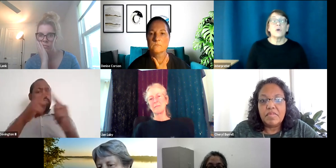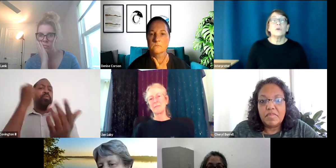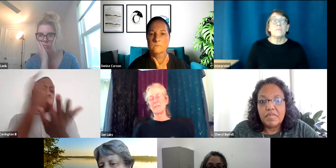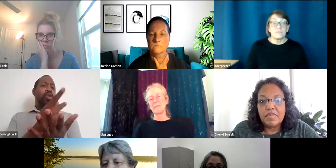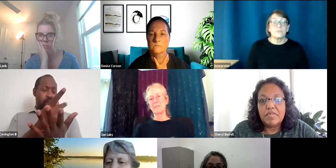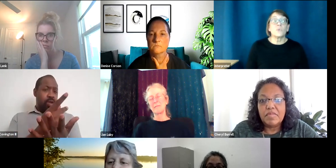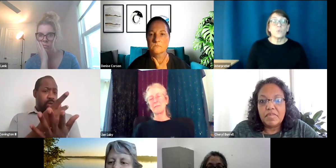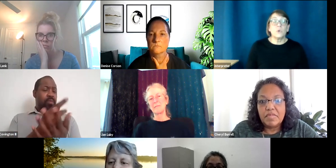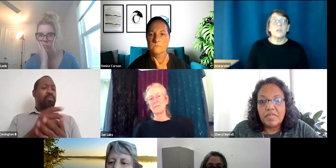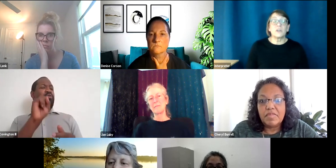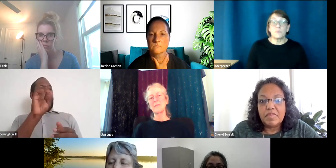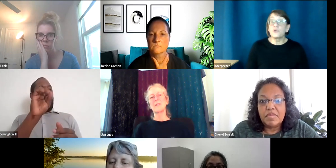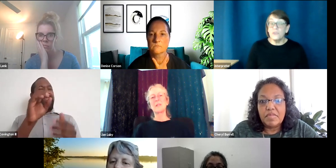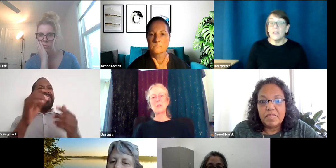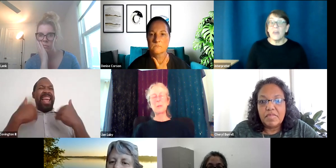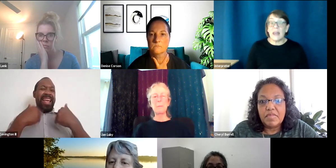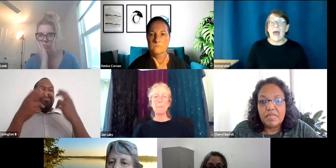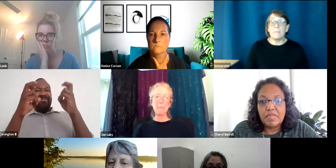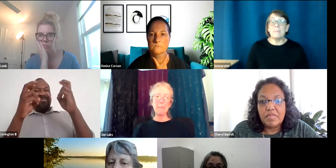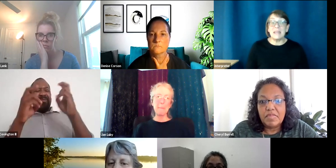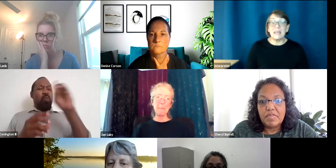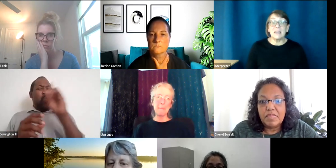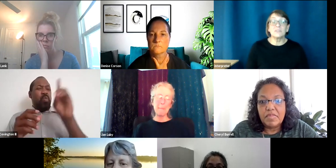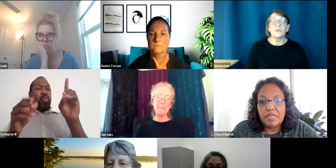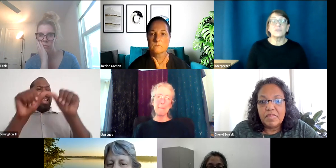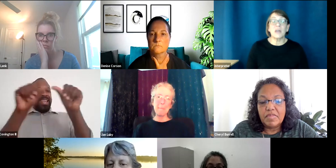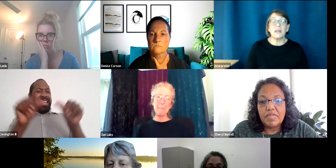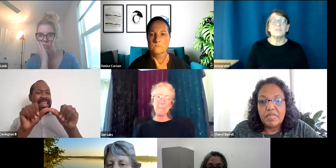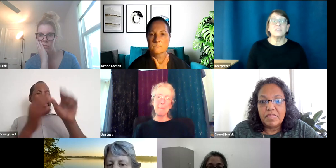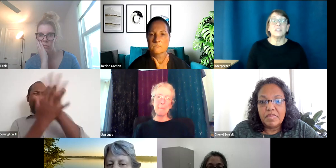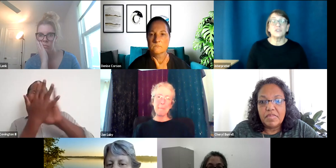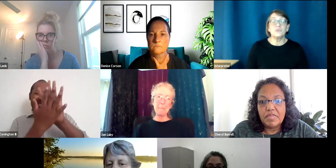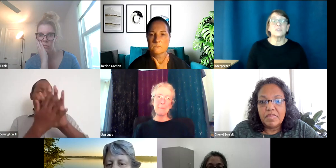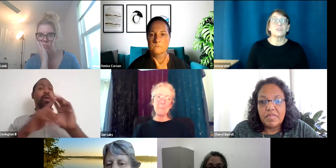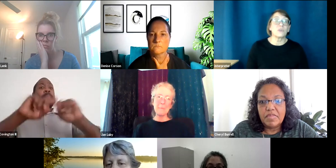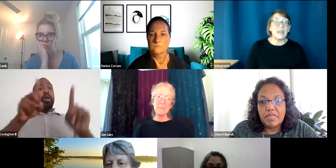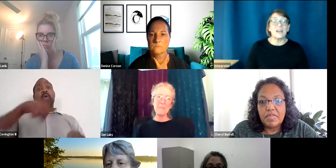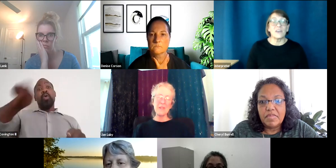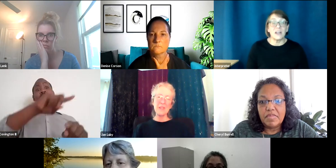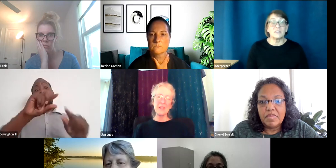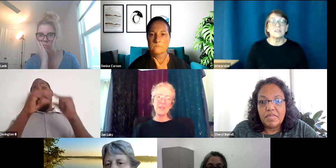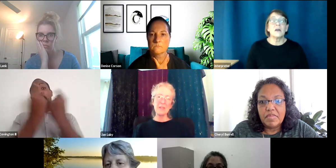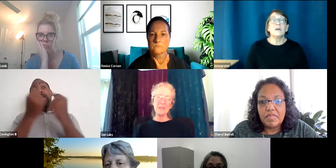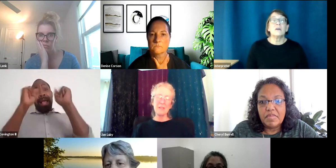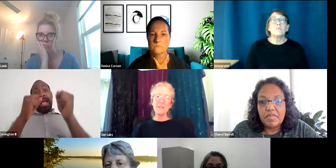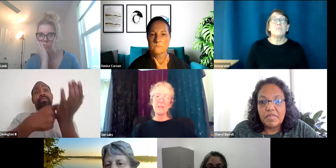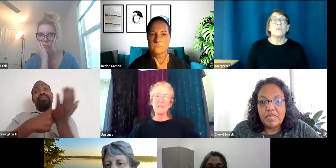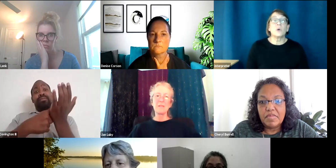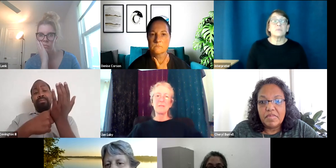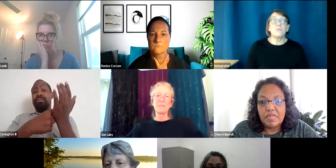we can approve it then at the meeting. So there's kind of issues and gray areas. But what's